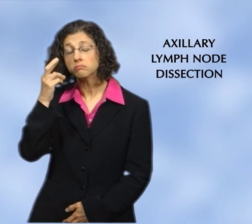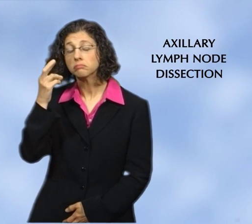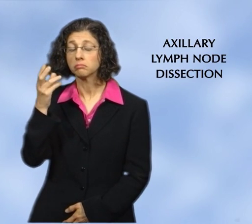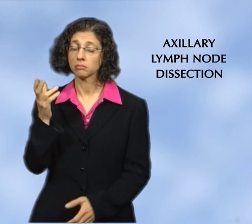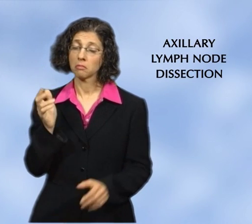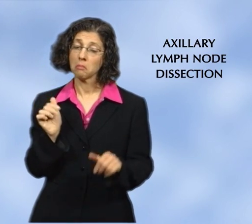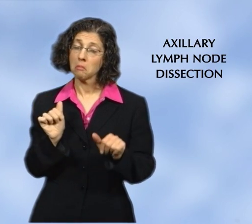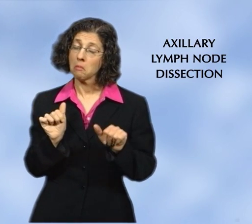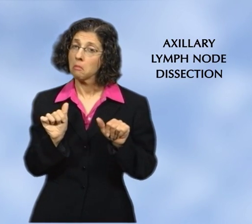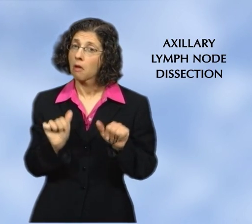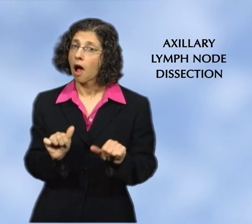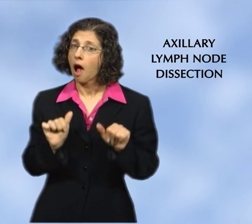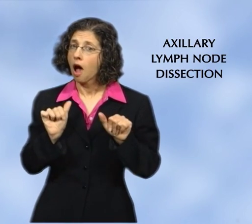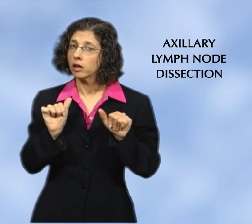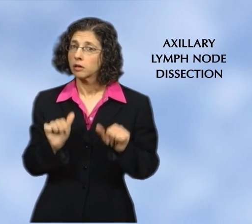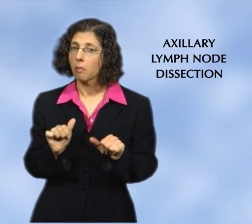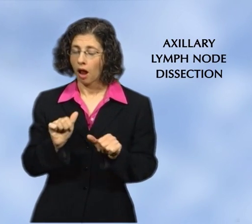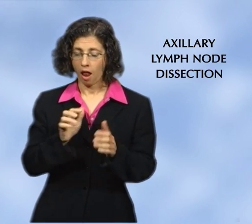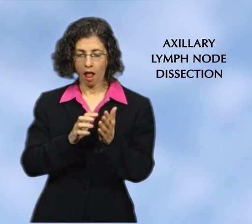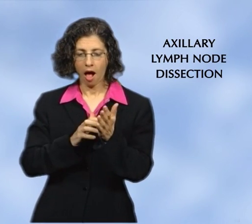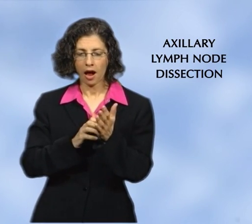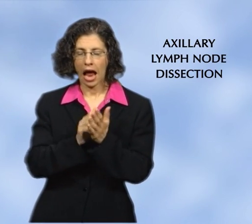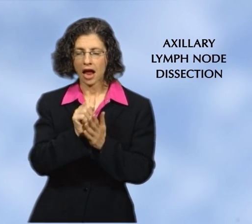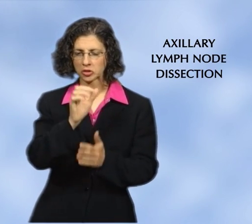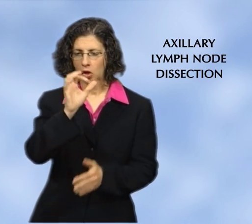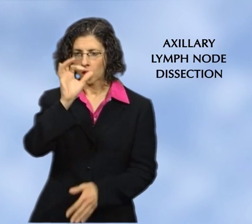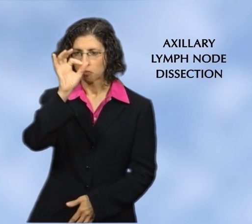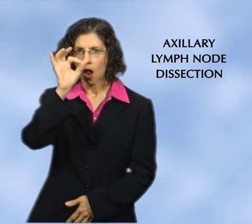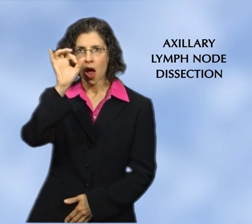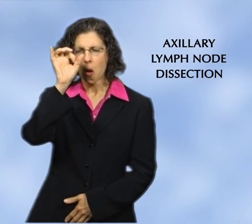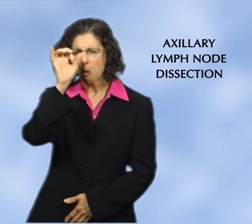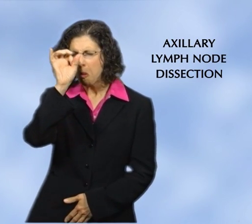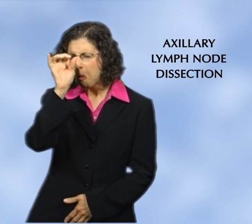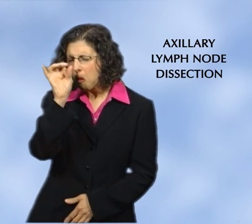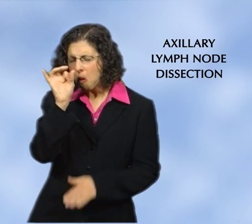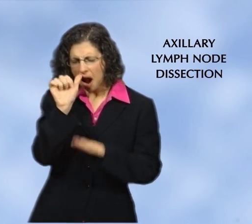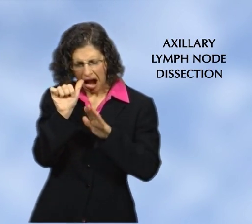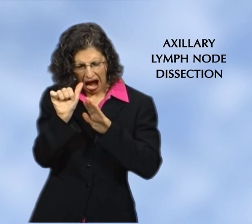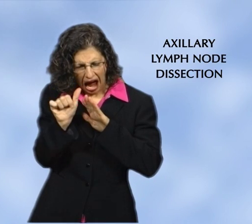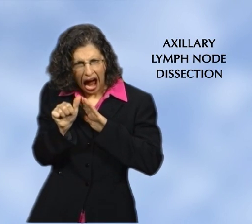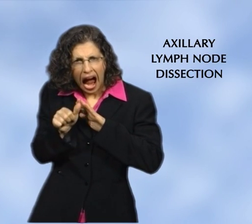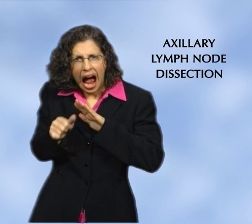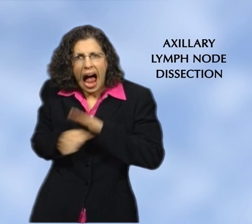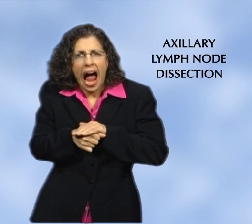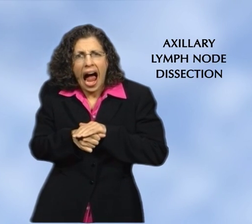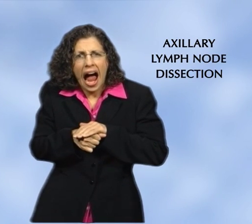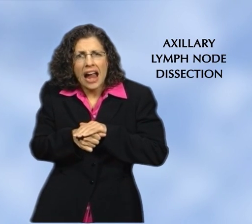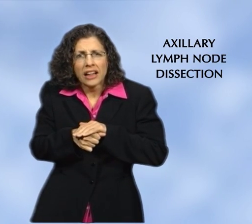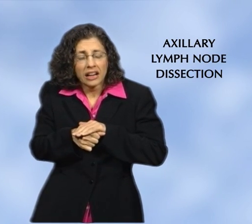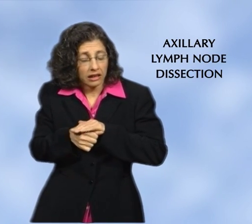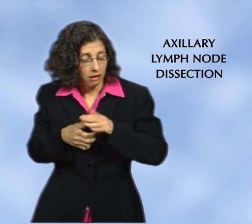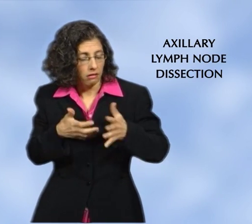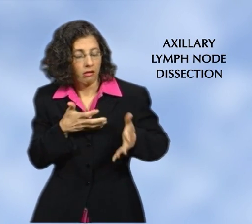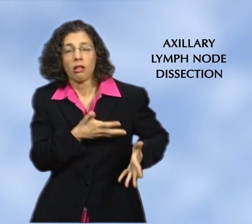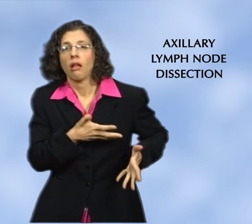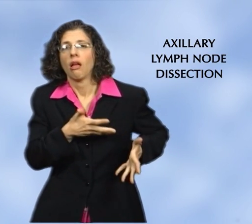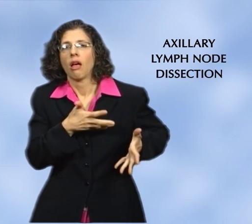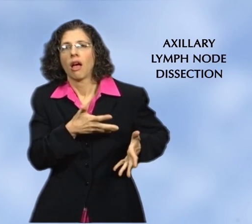This is to prevent any of the cancer cells hiding in the lymph nodes from remaining